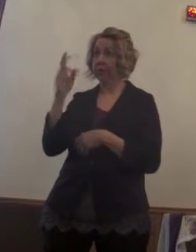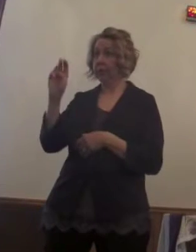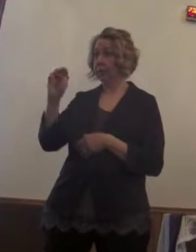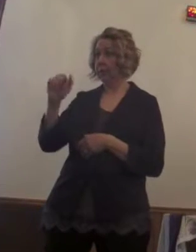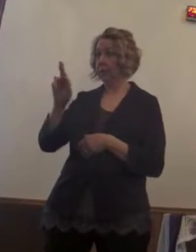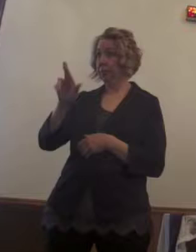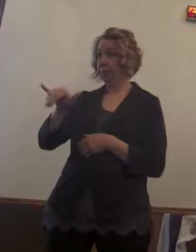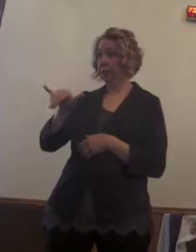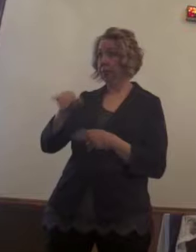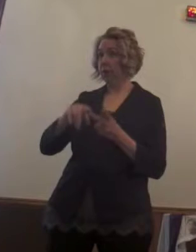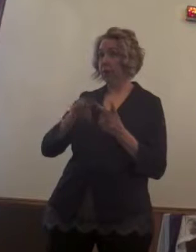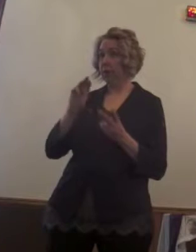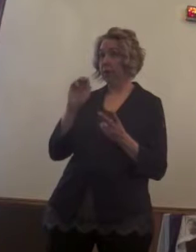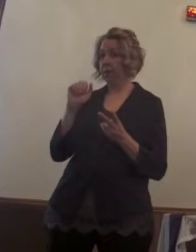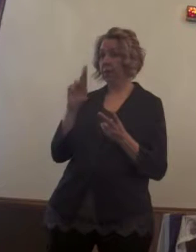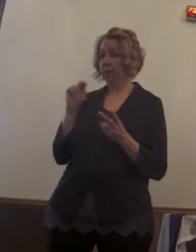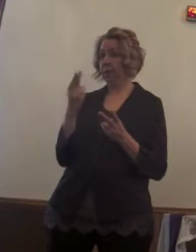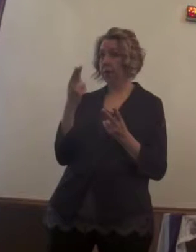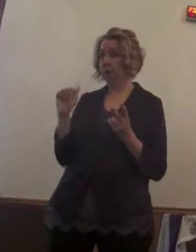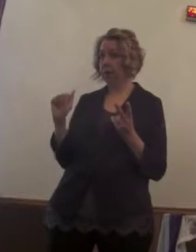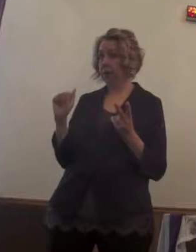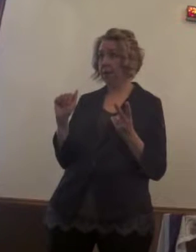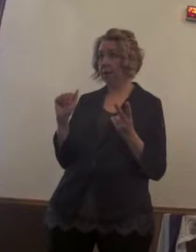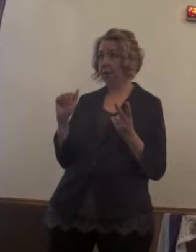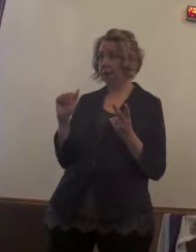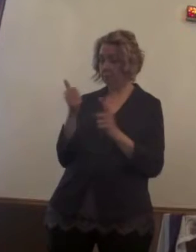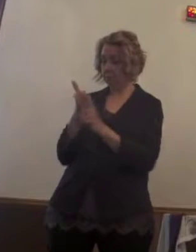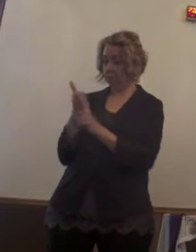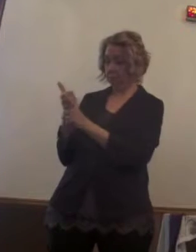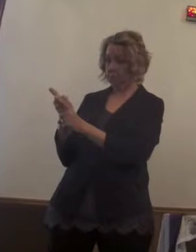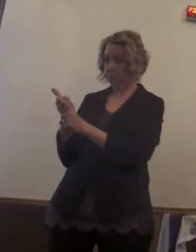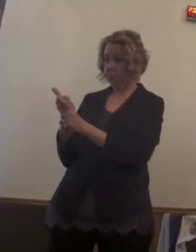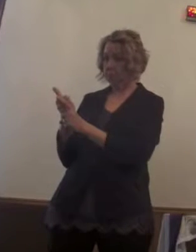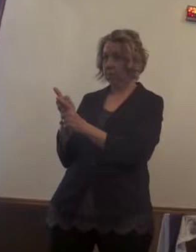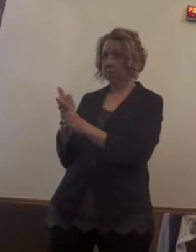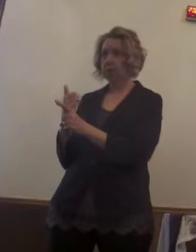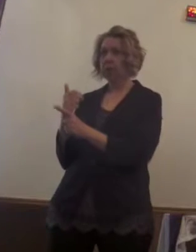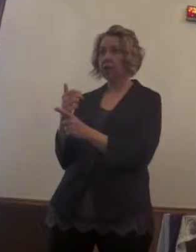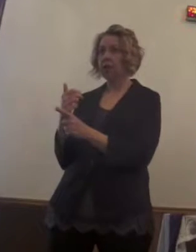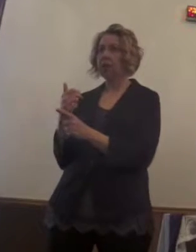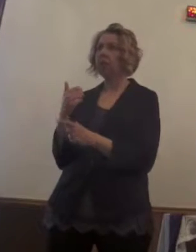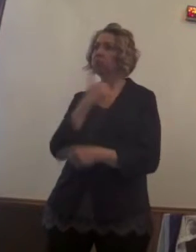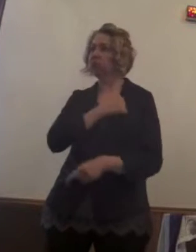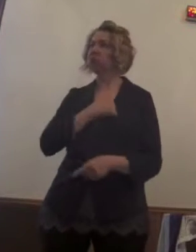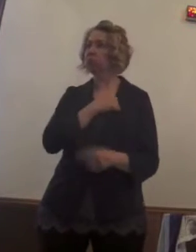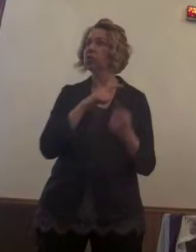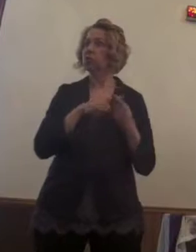Martha, in no uncertain terms, making their sinful regrets to Jesus.